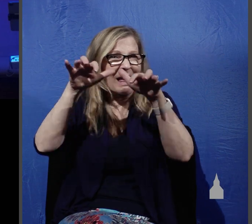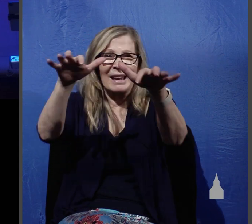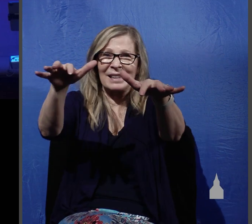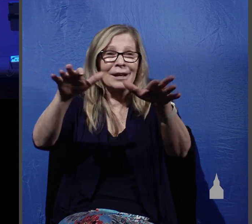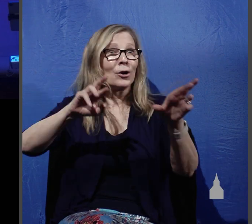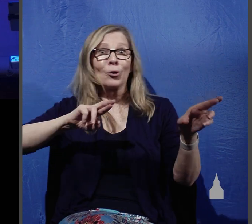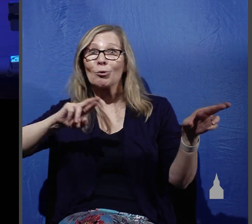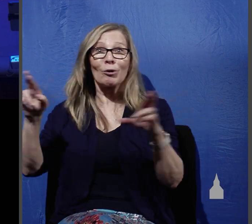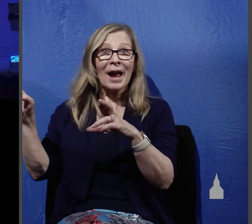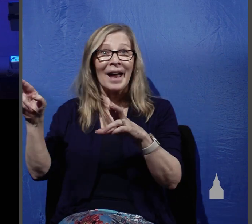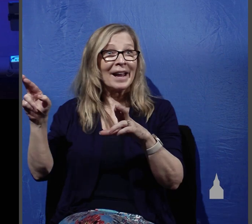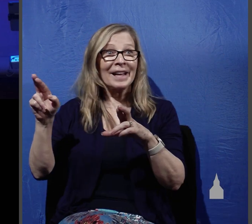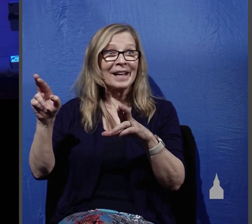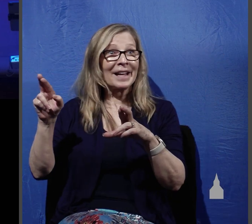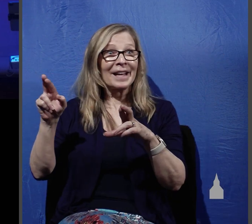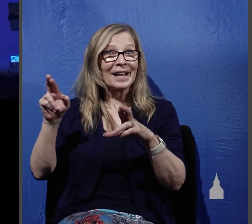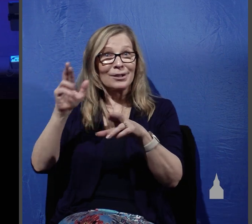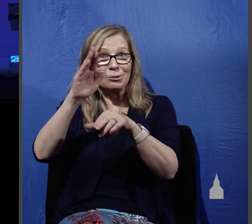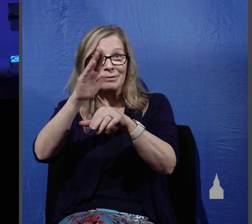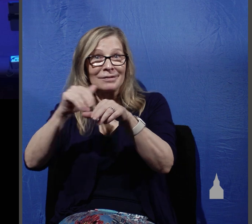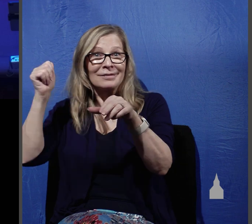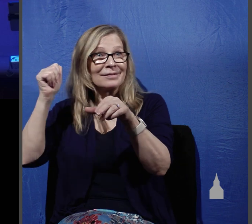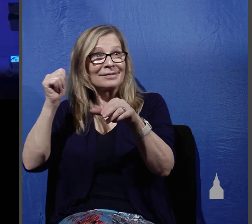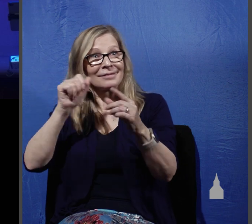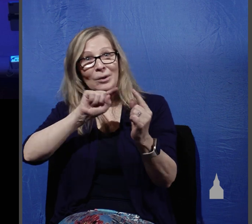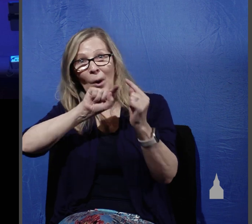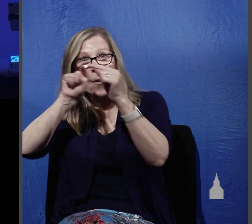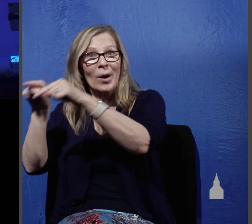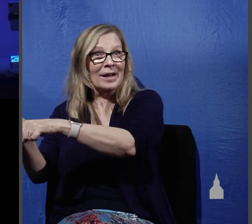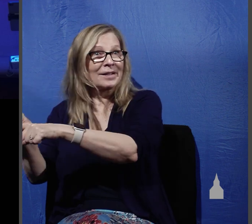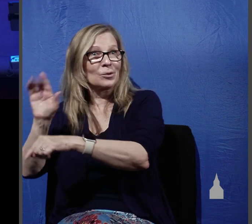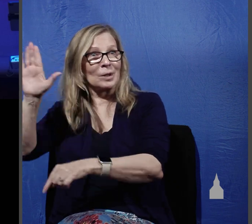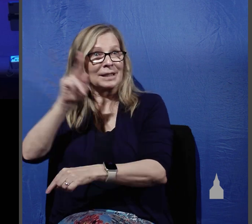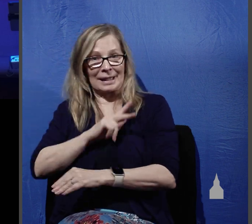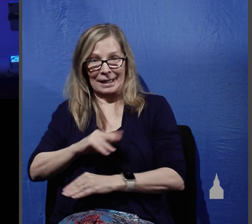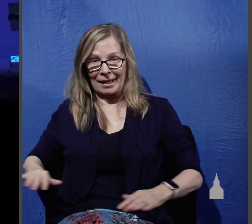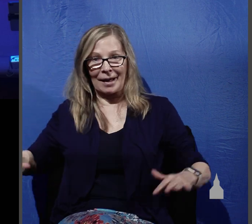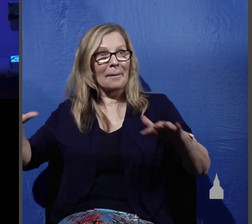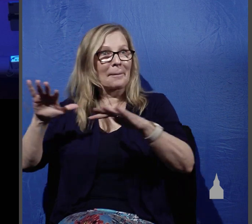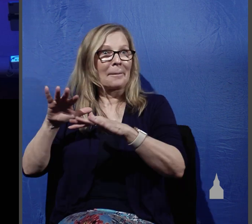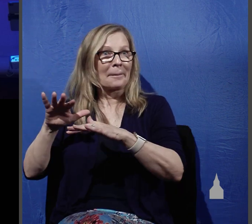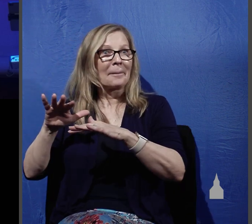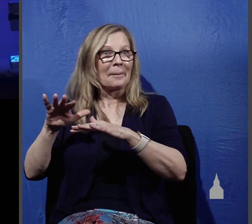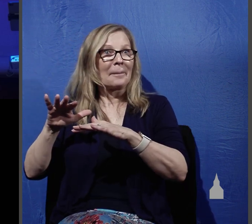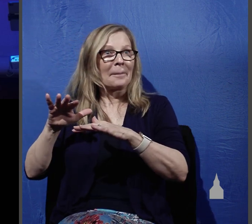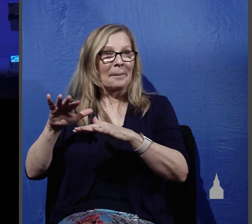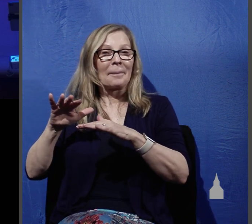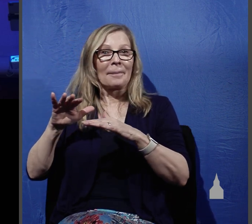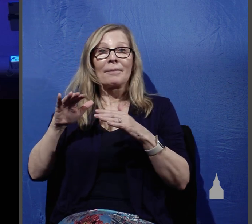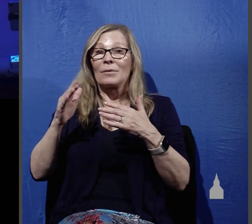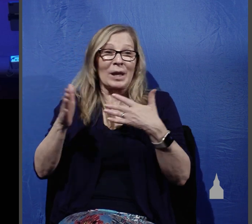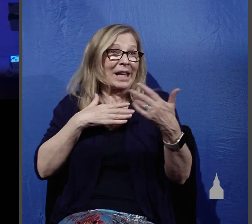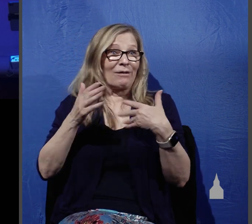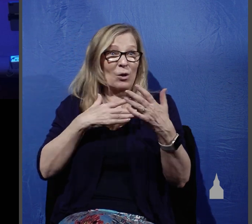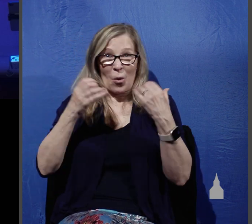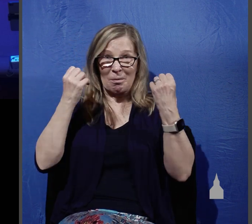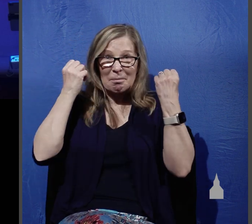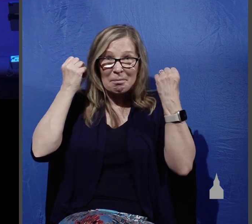ready to enter his kingdom. However, while there were many who were ready to enter his kingdom because